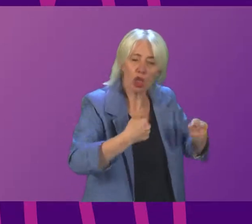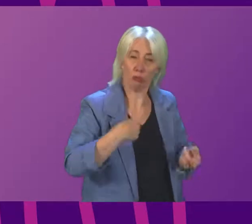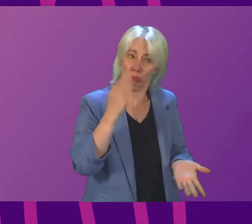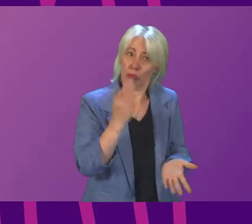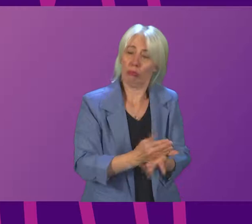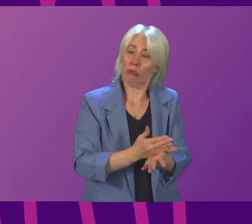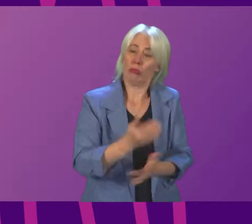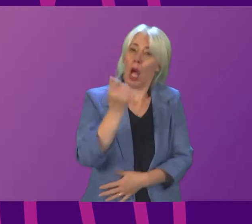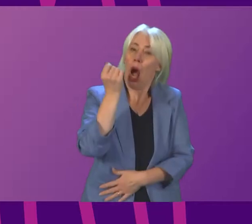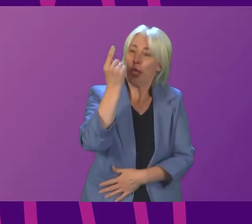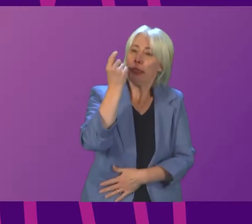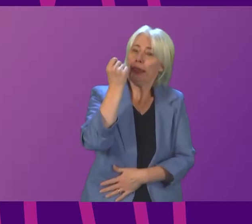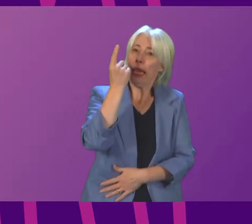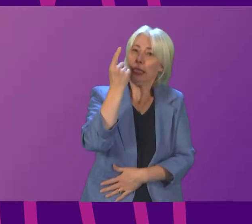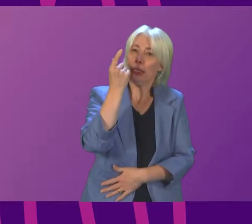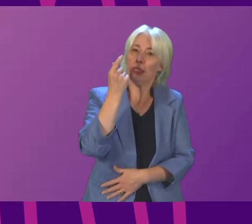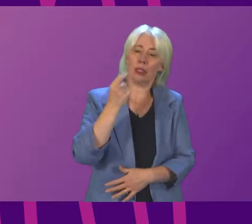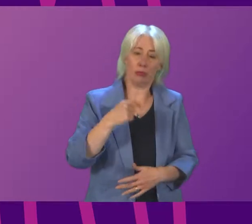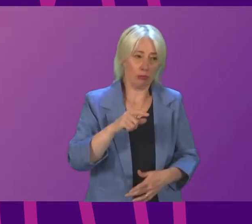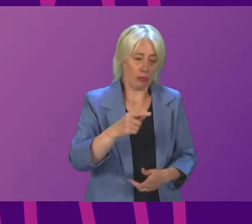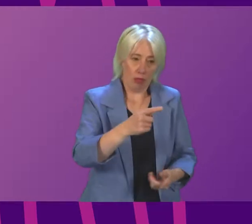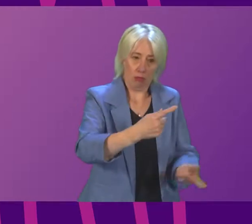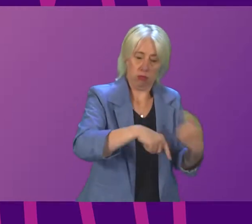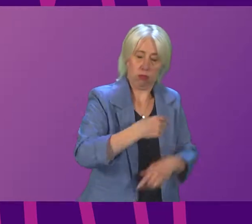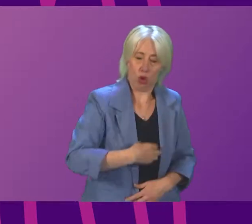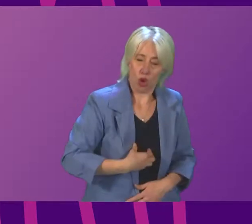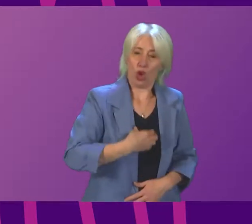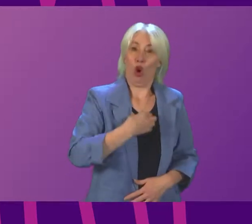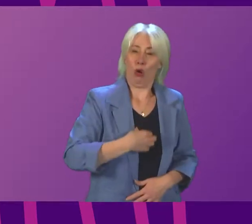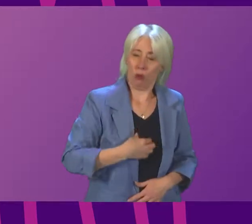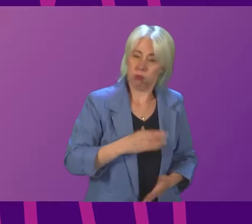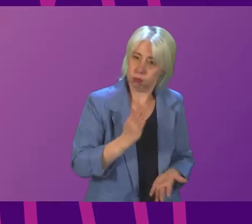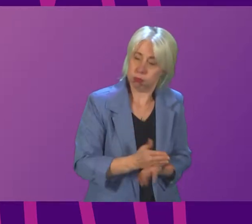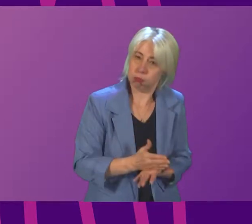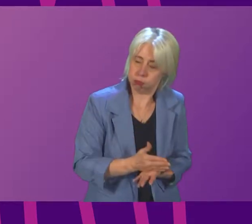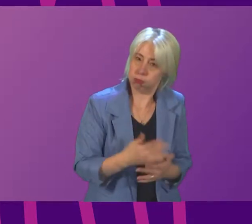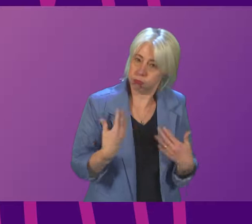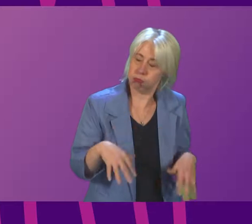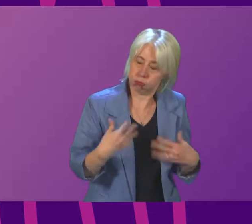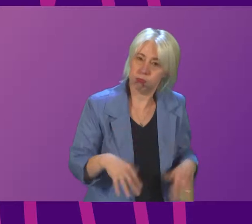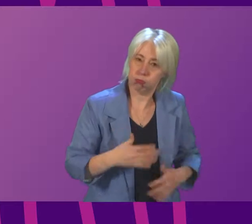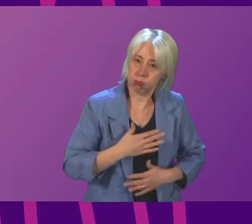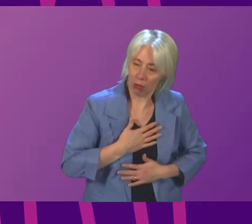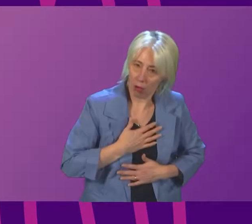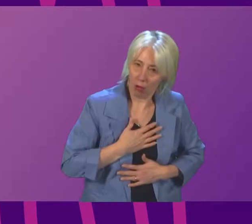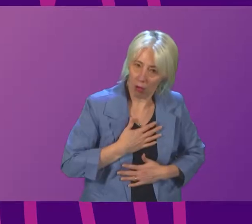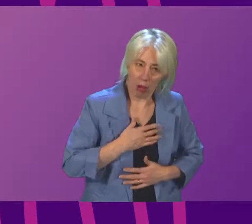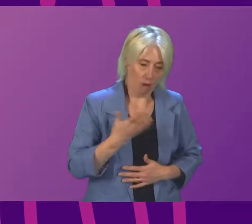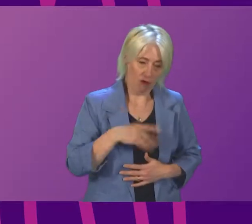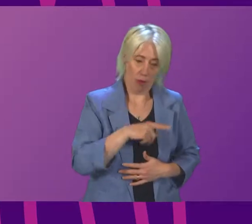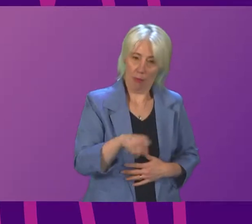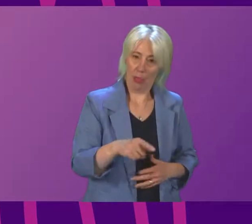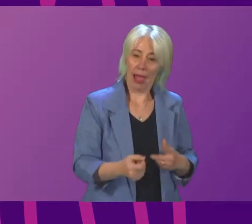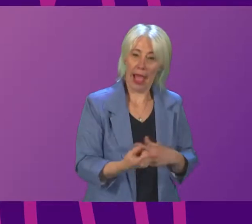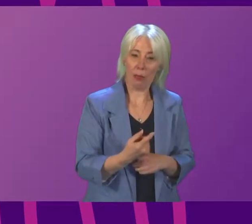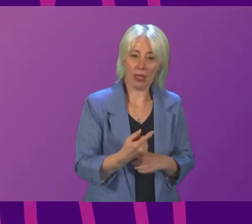the sense of shock that will be prevalent within the community as a consequence of these incidents. I